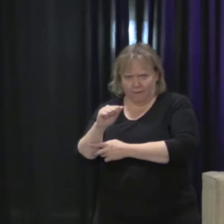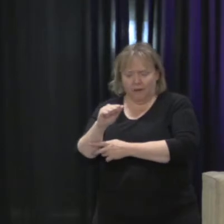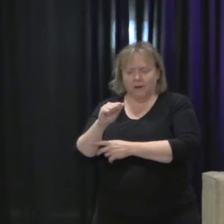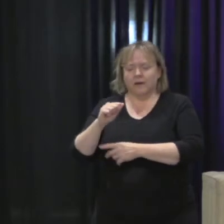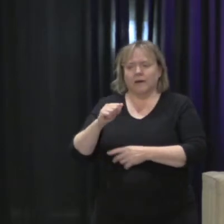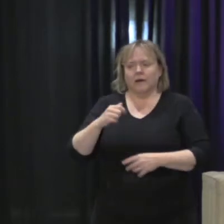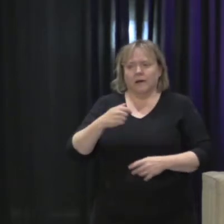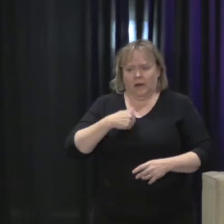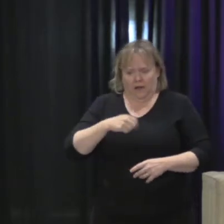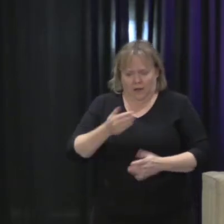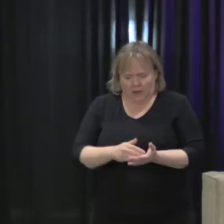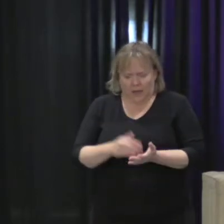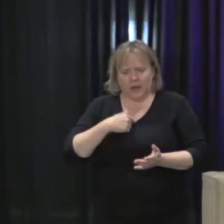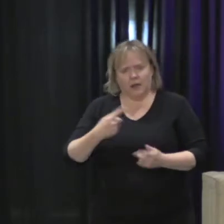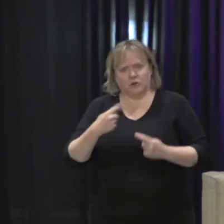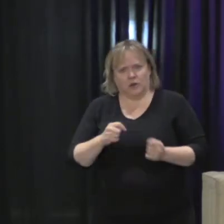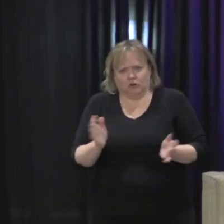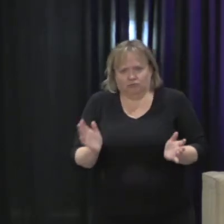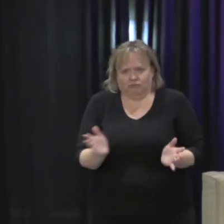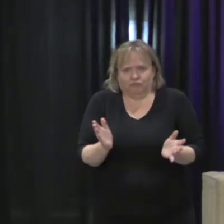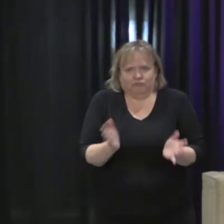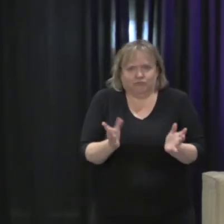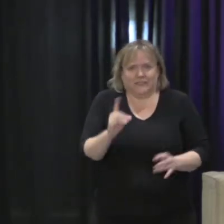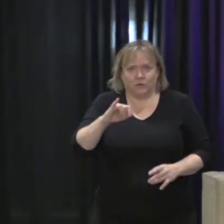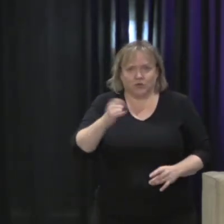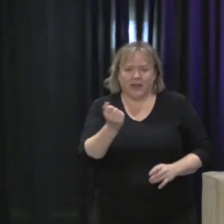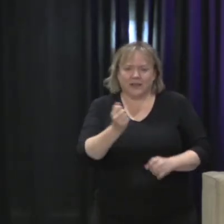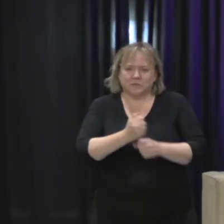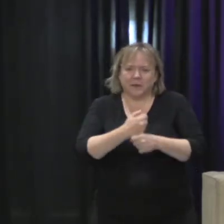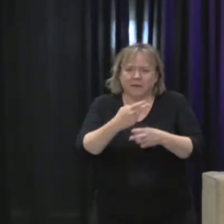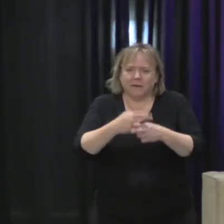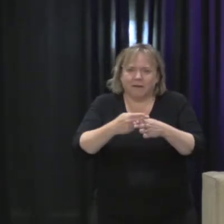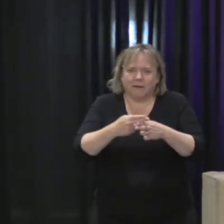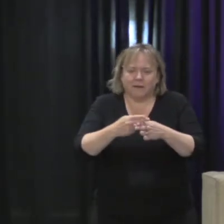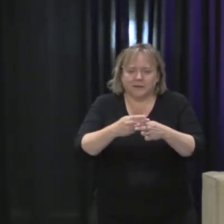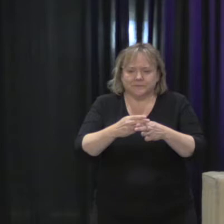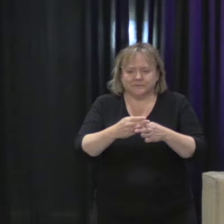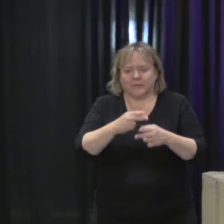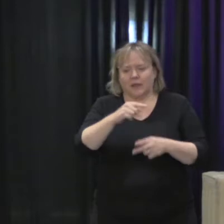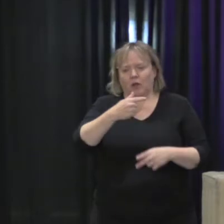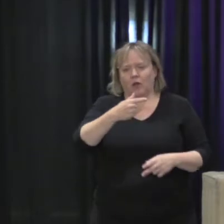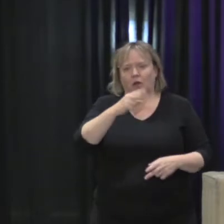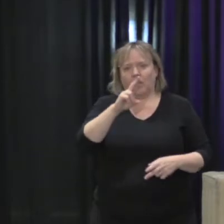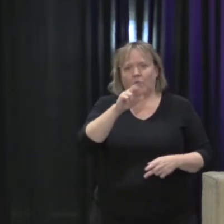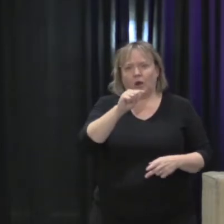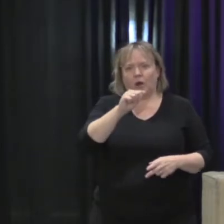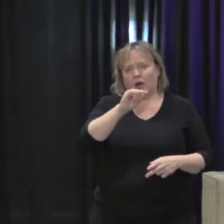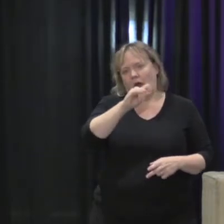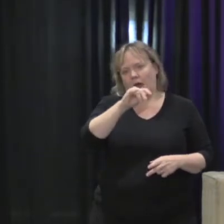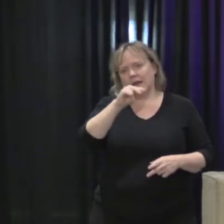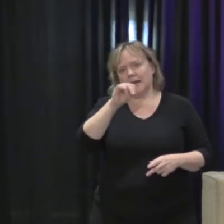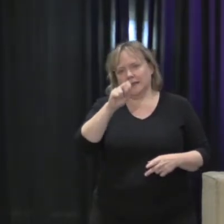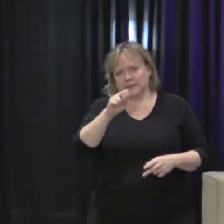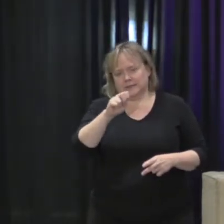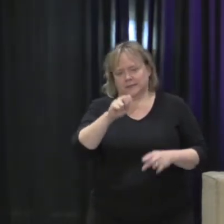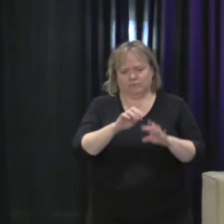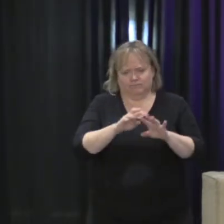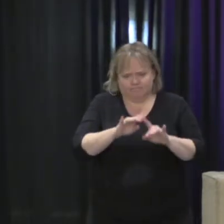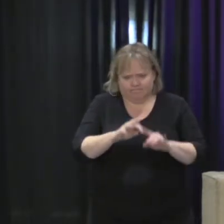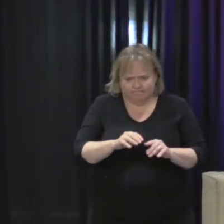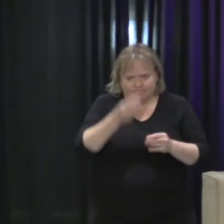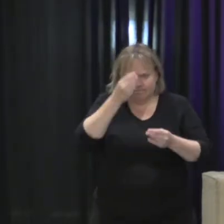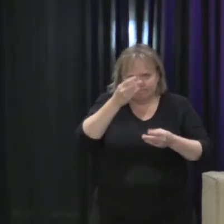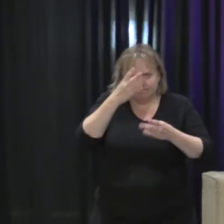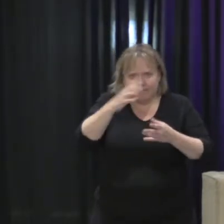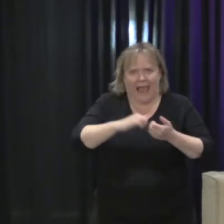the Department of Justice to issue something called guidance on gender bias and policing. And then when I was in the White House, I was able to